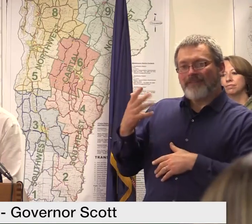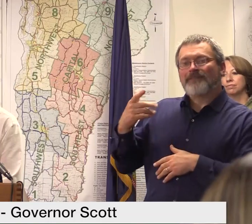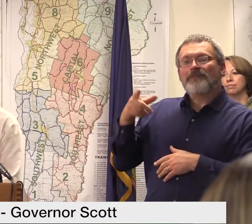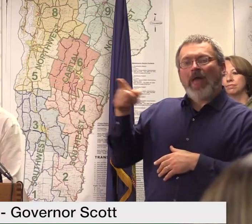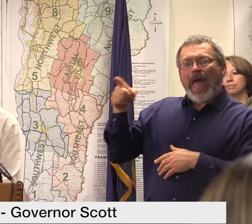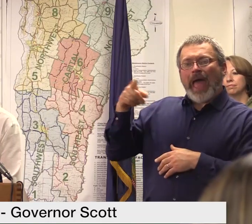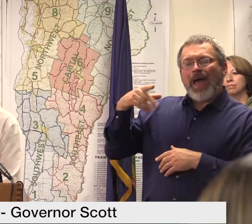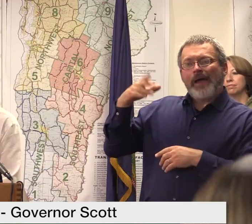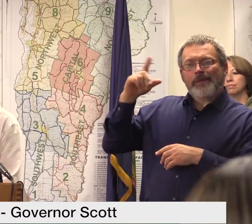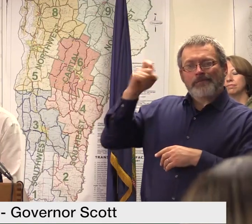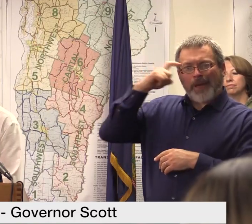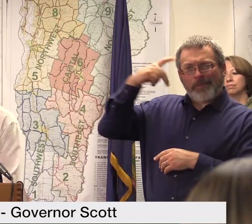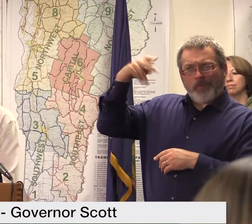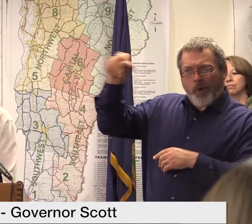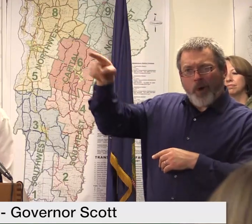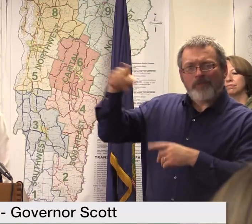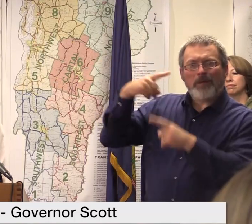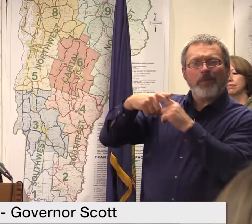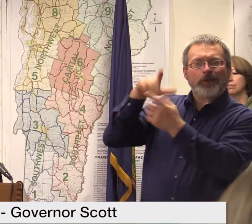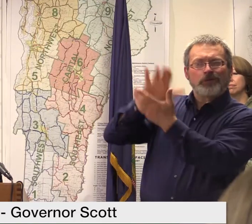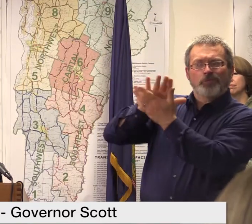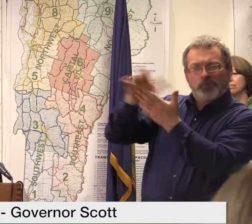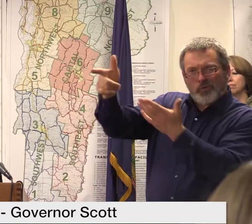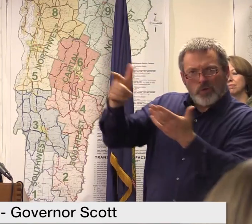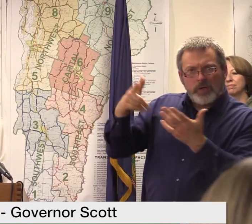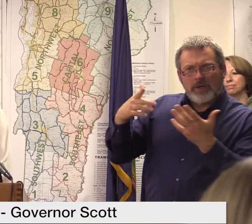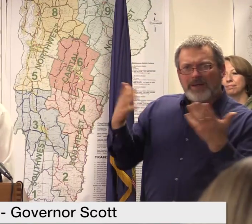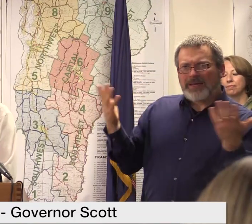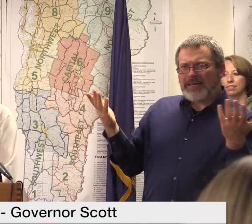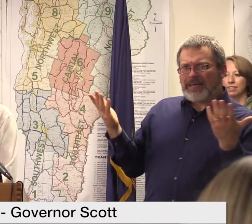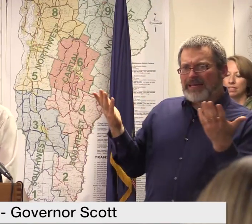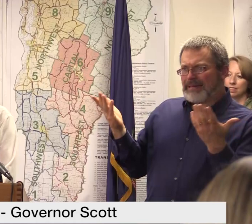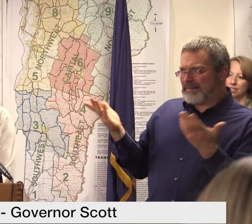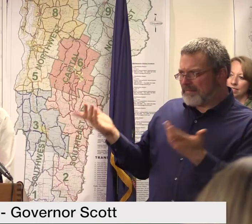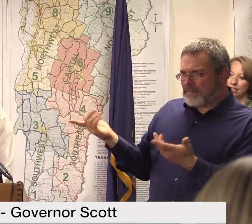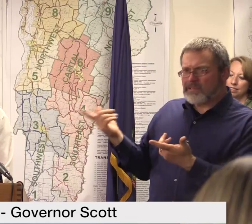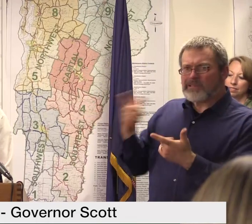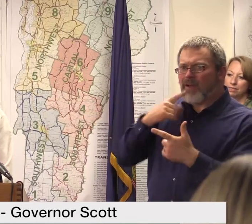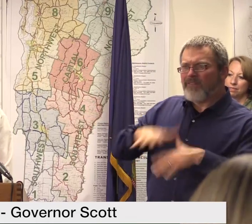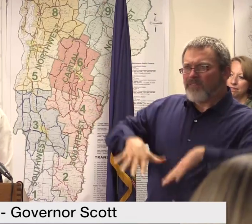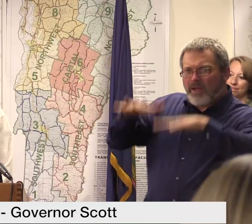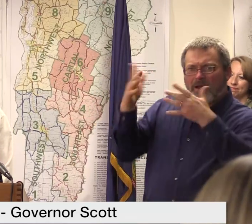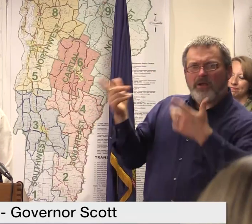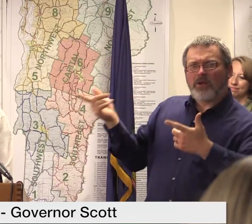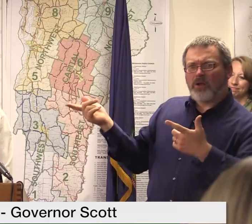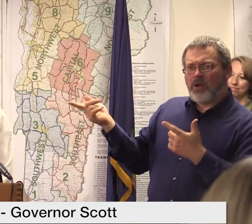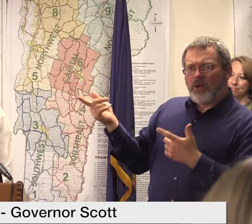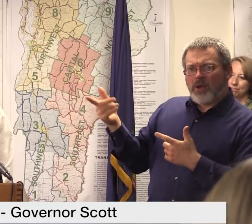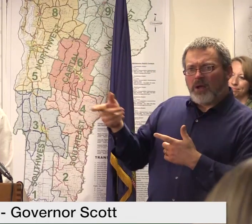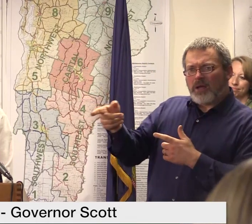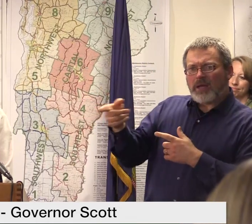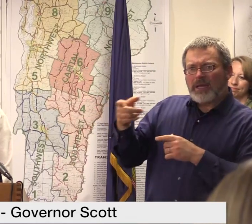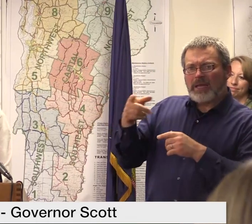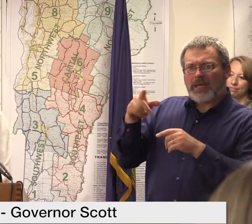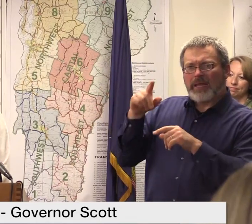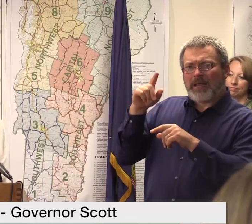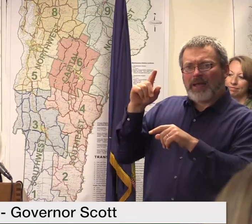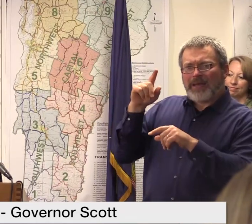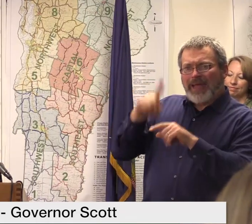warning as the rest of us about the flood coming have you asked them have they told you why they couldn't keep the mail high and dry?